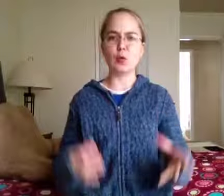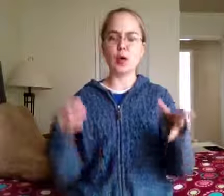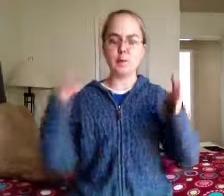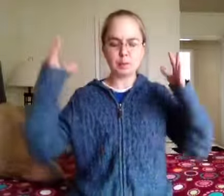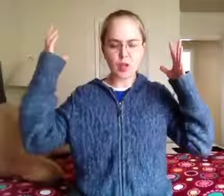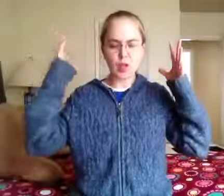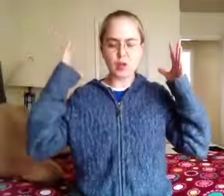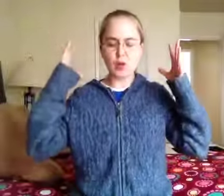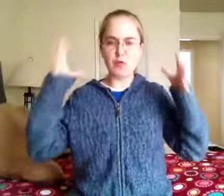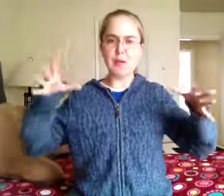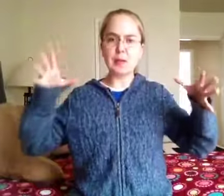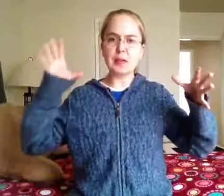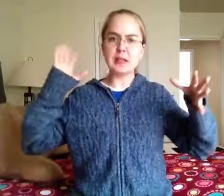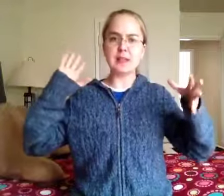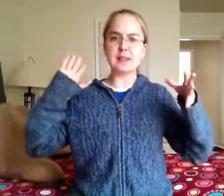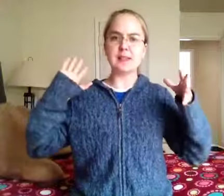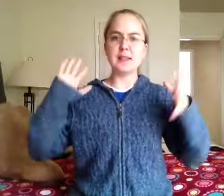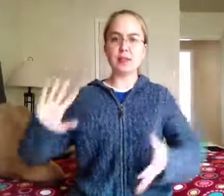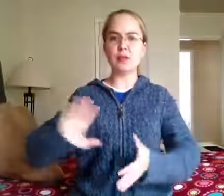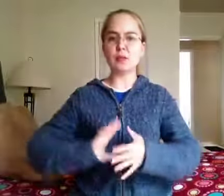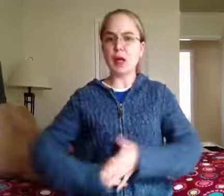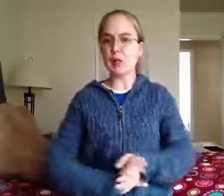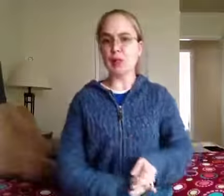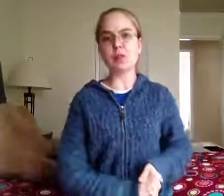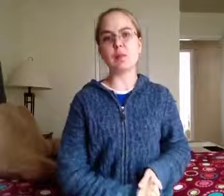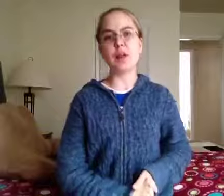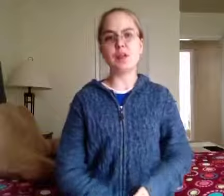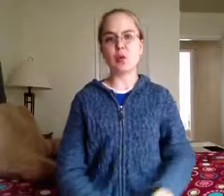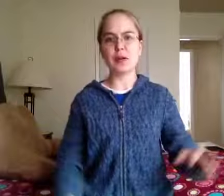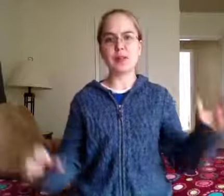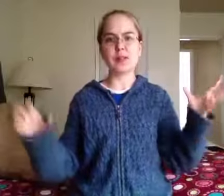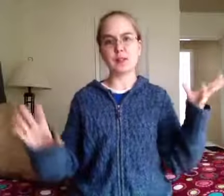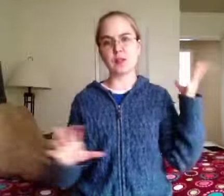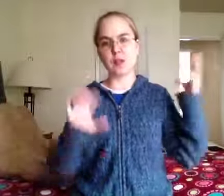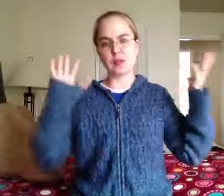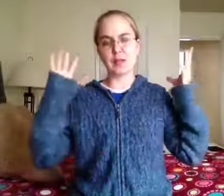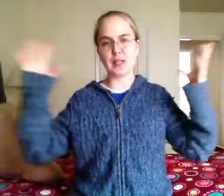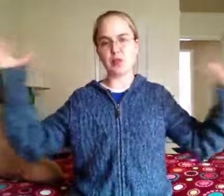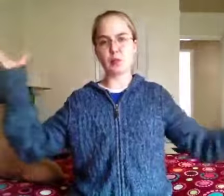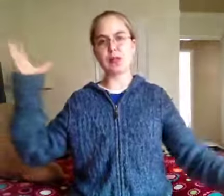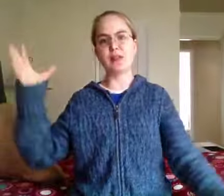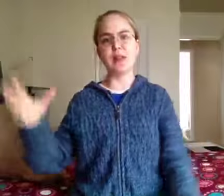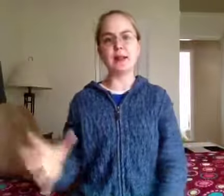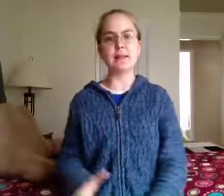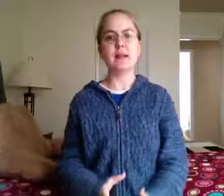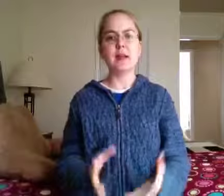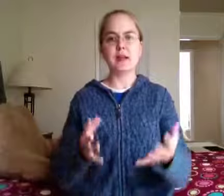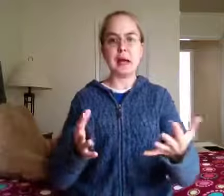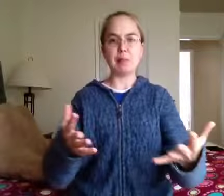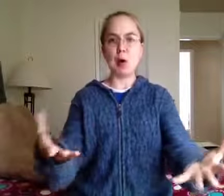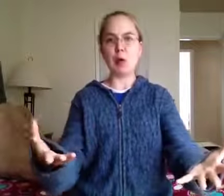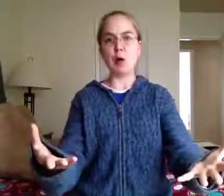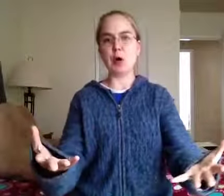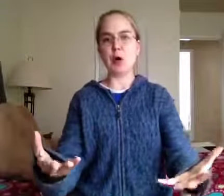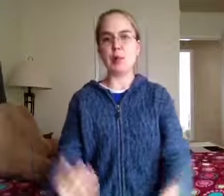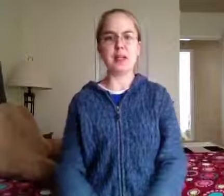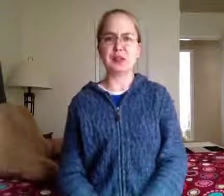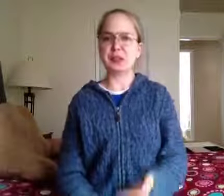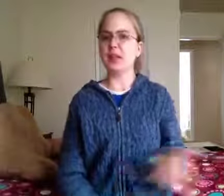Um, November is National Blog Posting Month, or as we like to abbreviate it, NABLOPOMO, because that